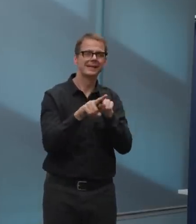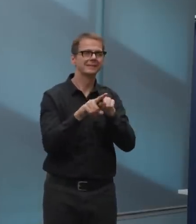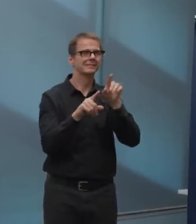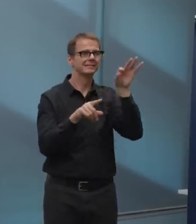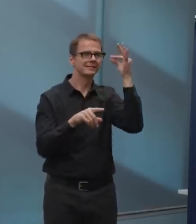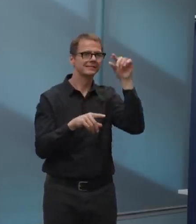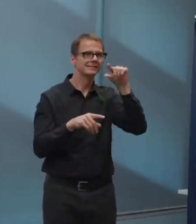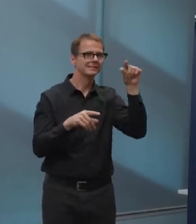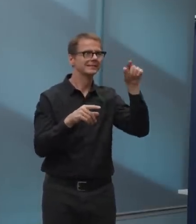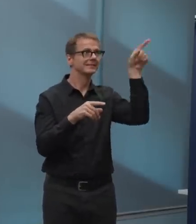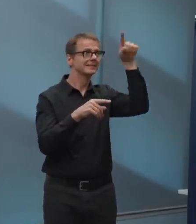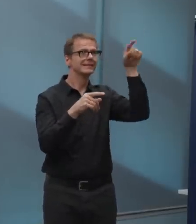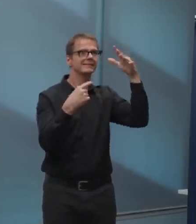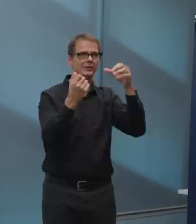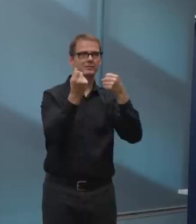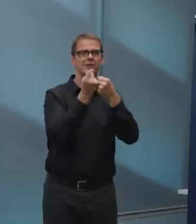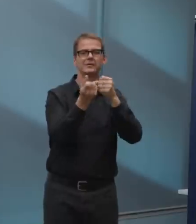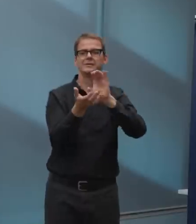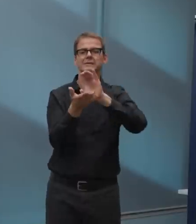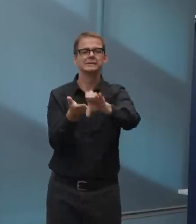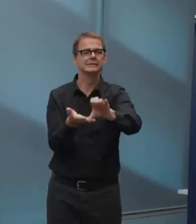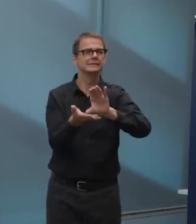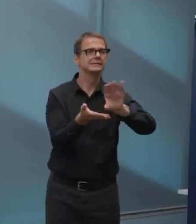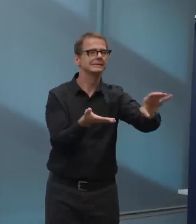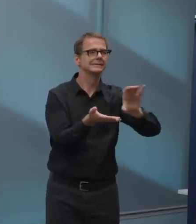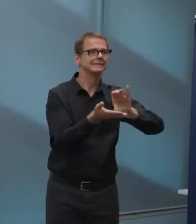wrap-up question from the folks online?